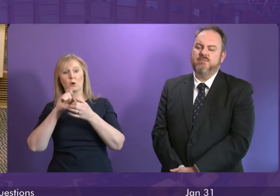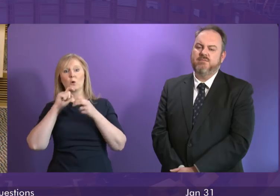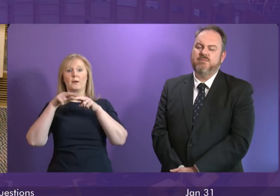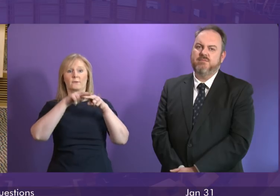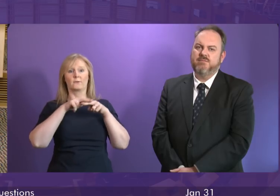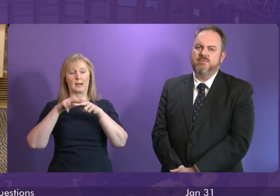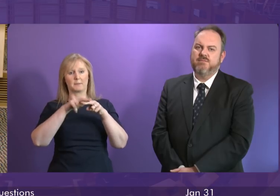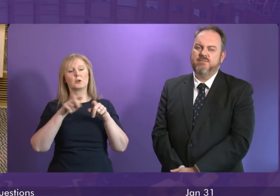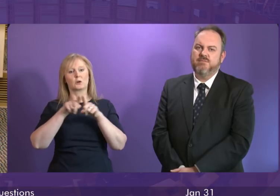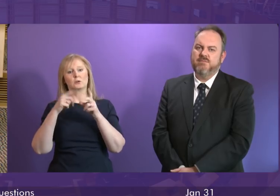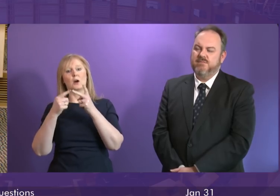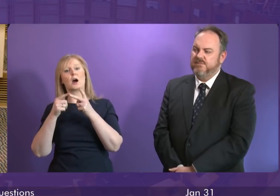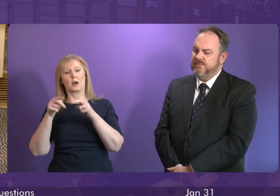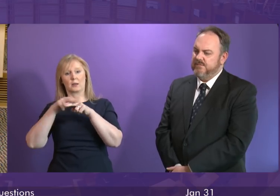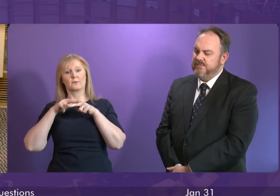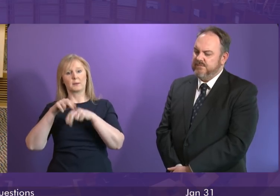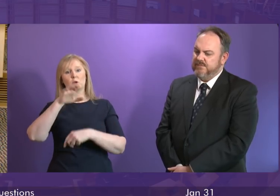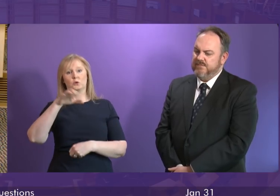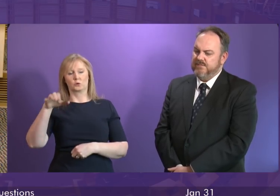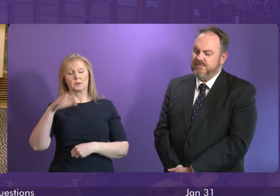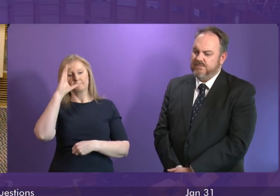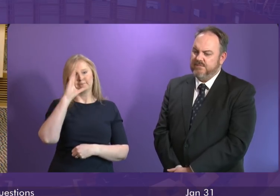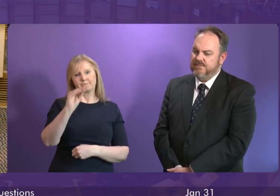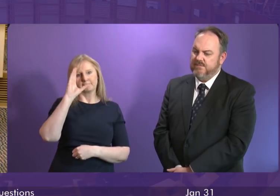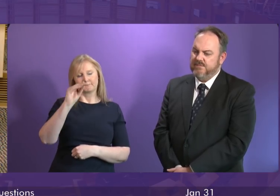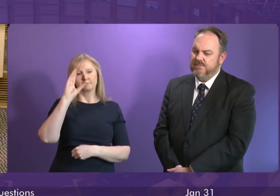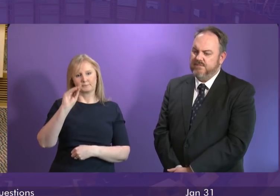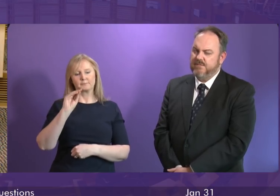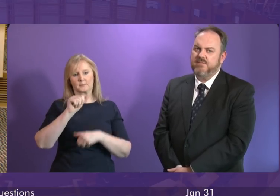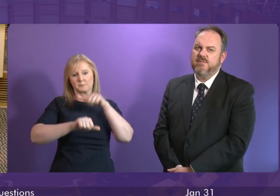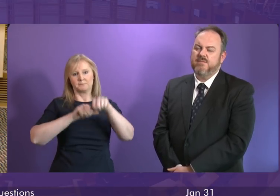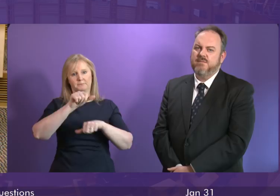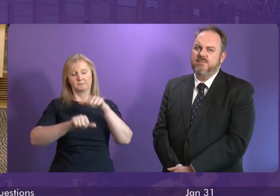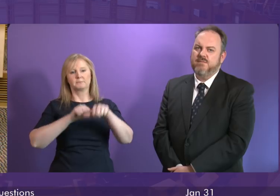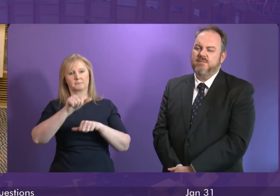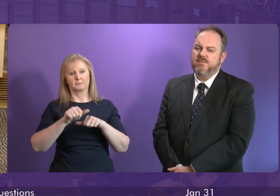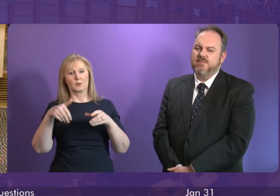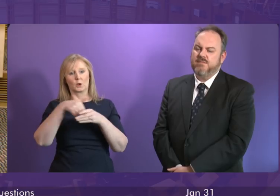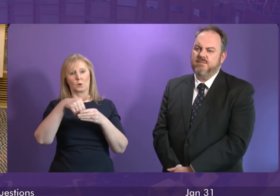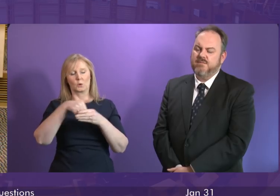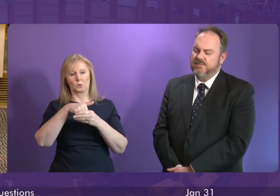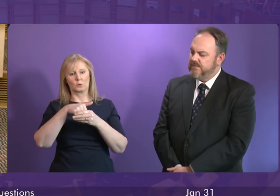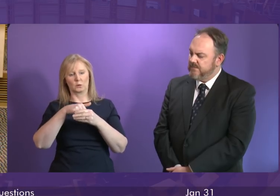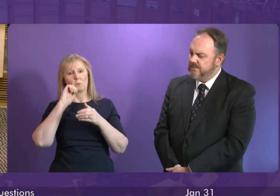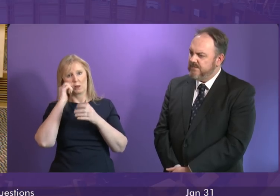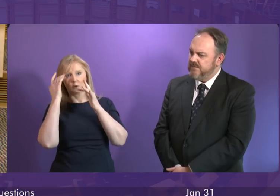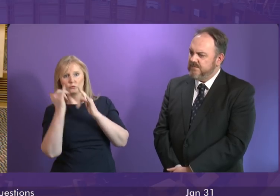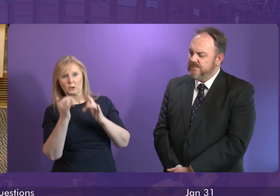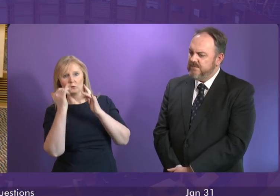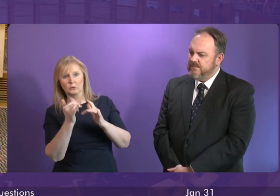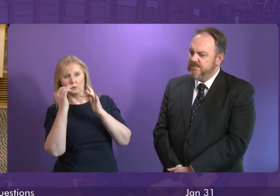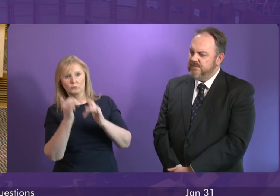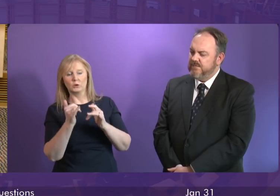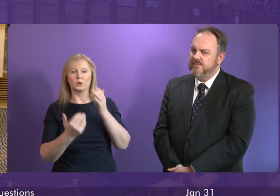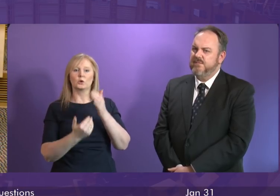with other families in the unit to advise them of the incident and the actions that they are taking. These actions include regular screening of